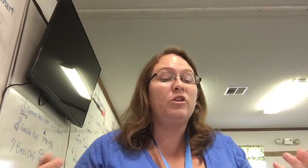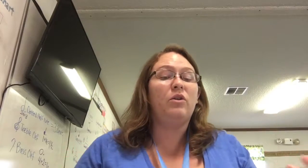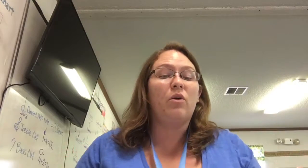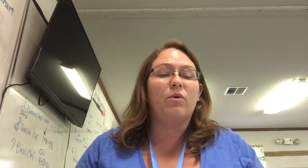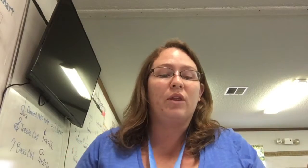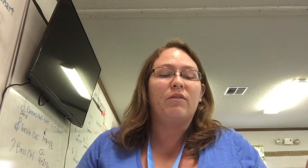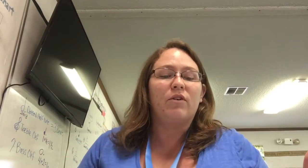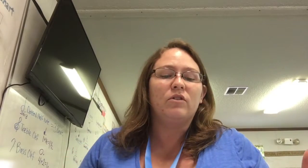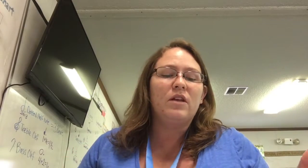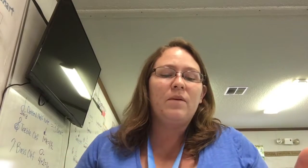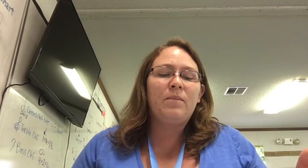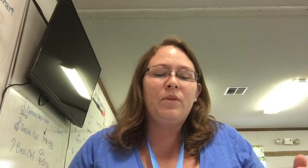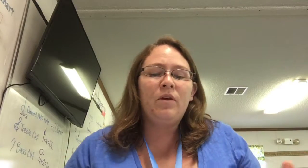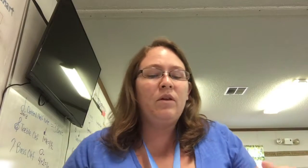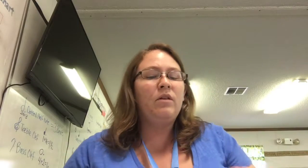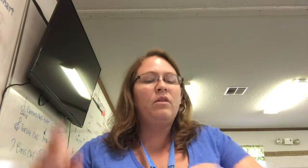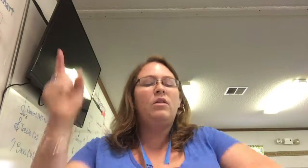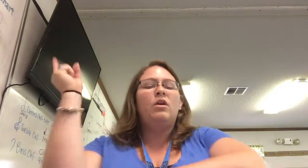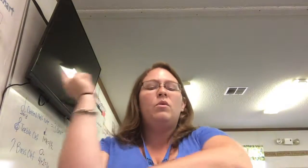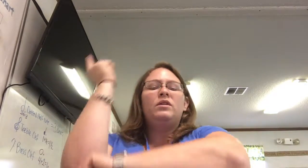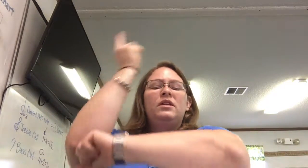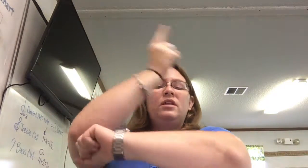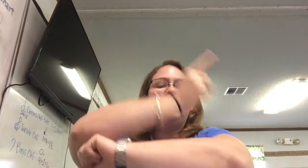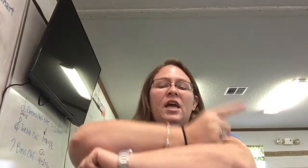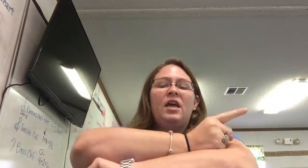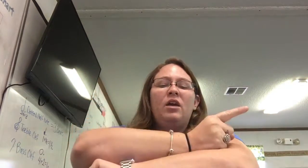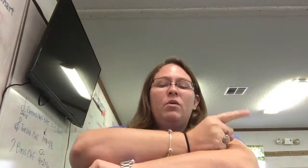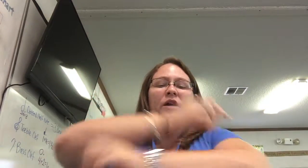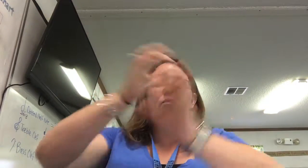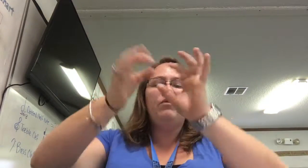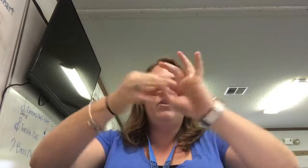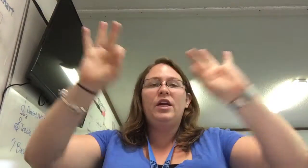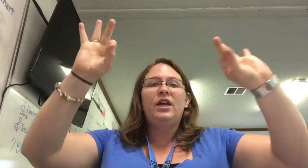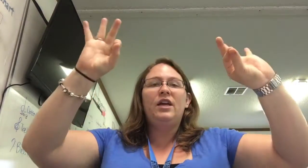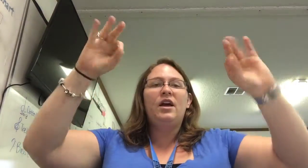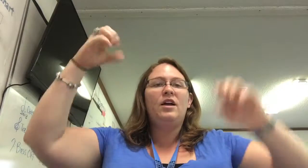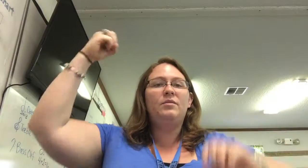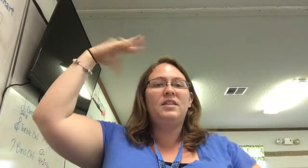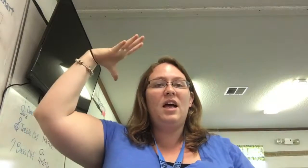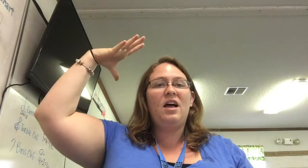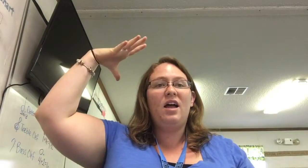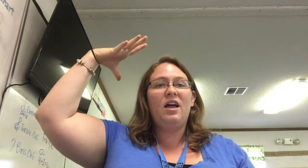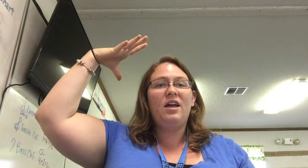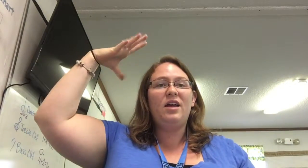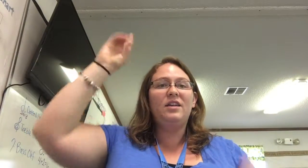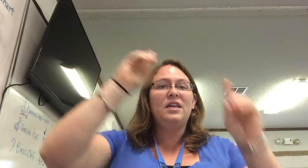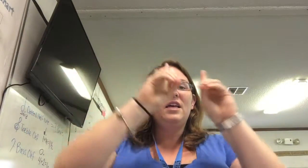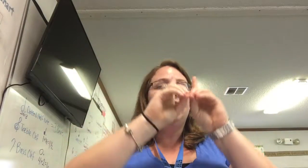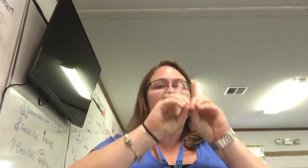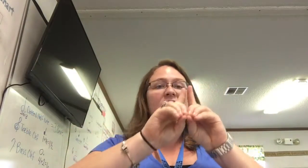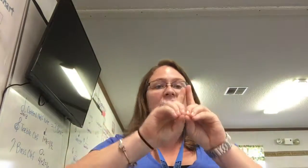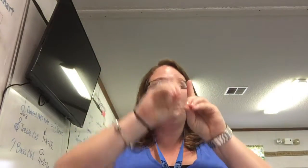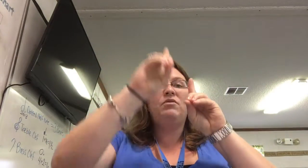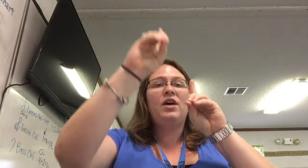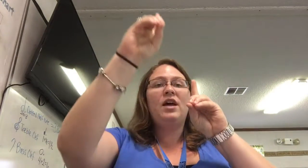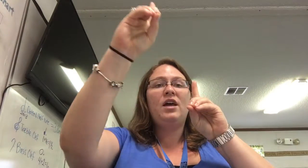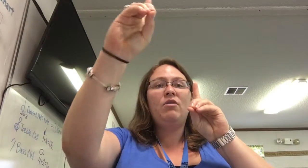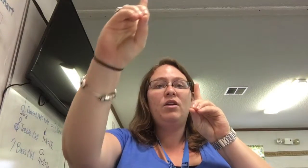and do the whole thing first. There was a day when freedom's light seemed very